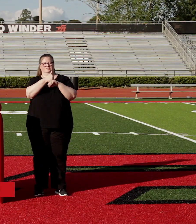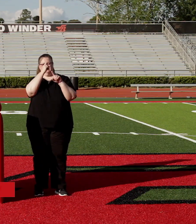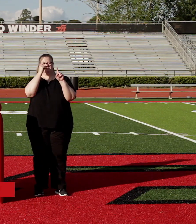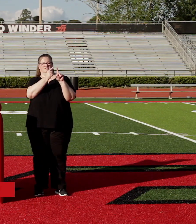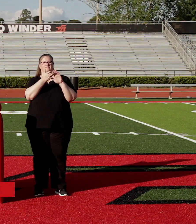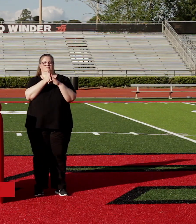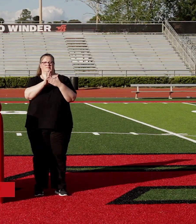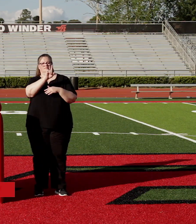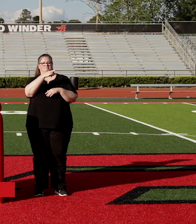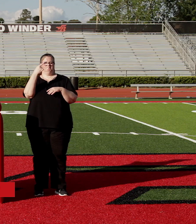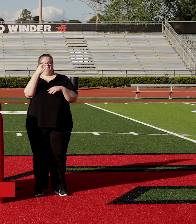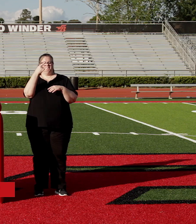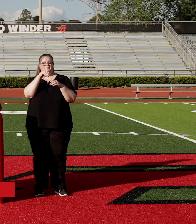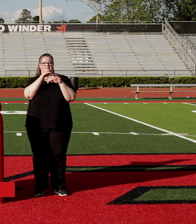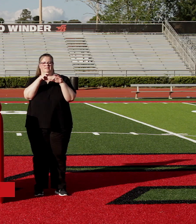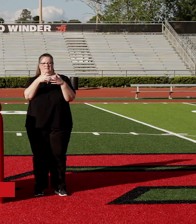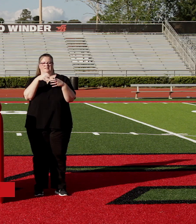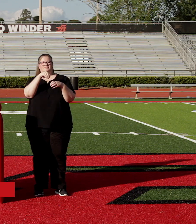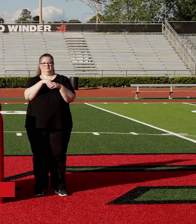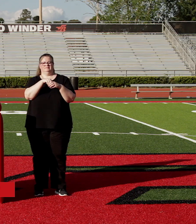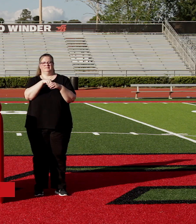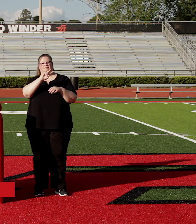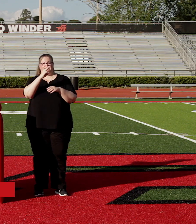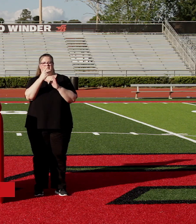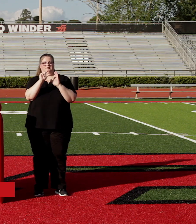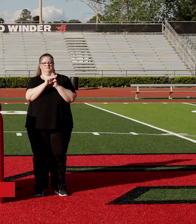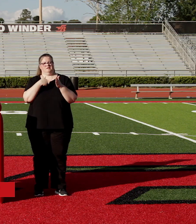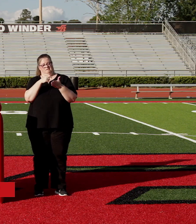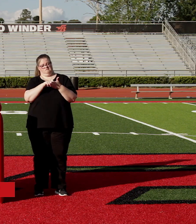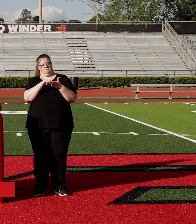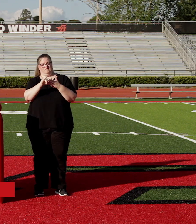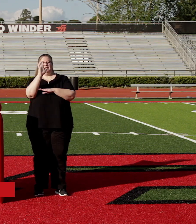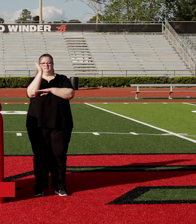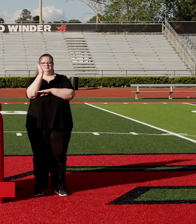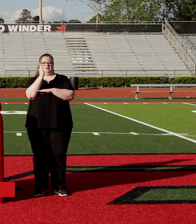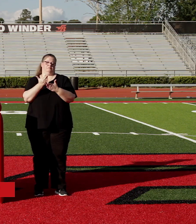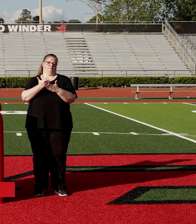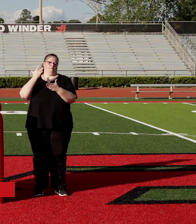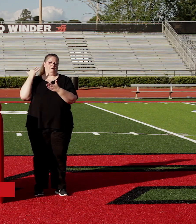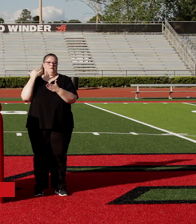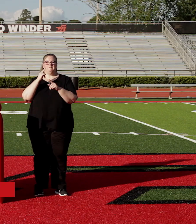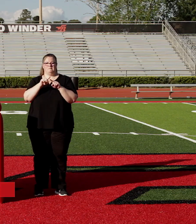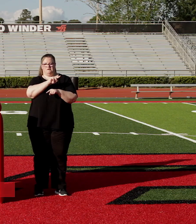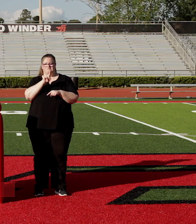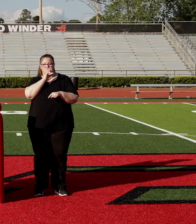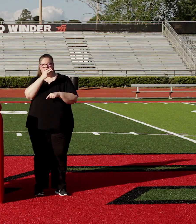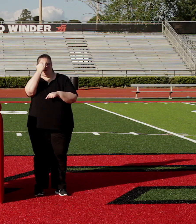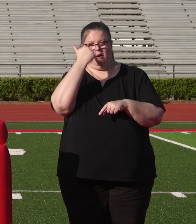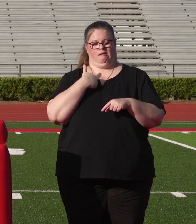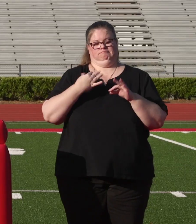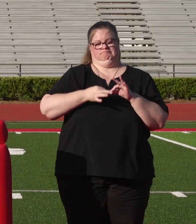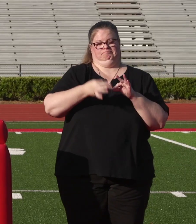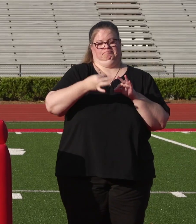valedictorian in the 7th grade. So I bet many of you assumed that I had written this speech a long time ago. But, if you really know me, you know I procrastinated